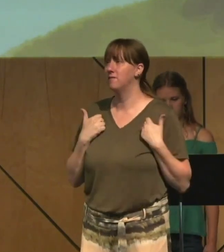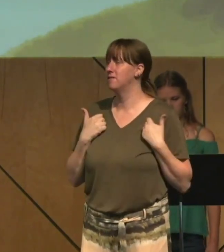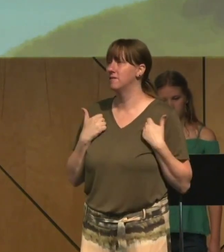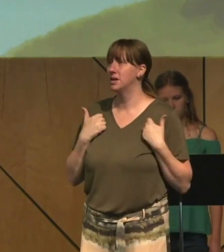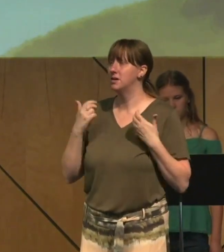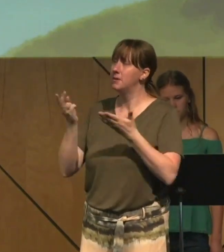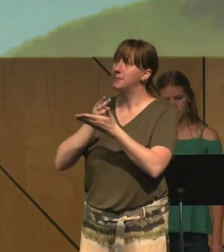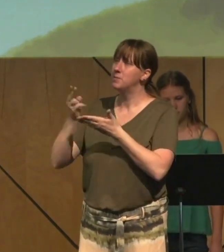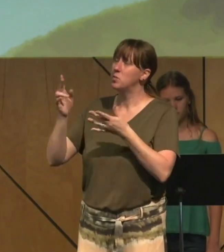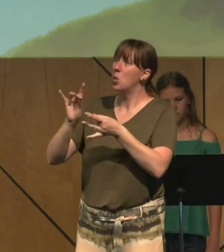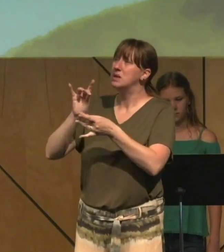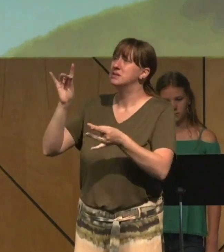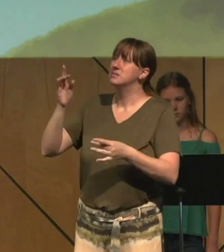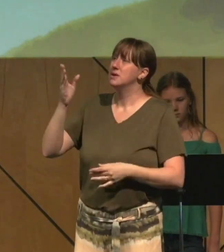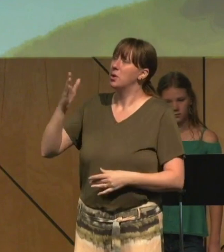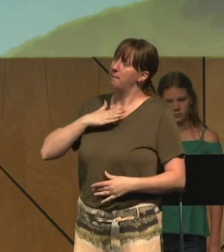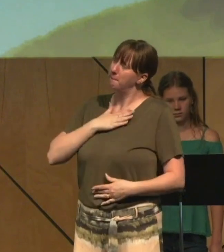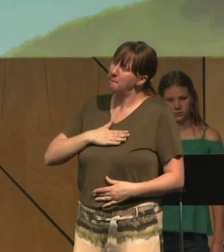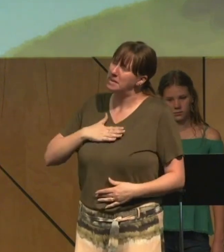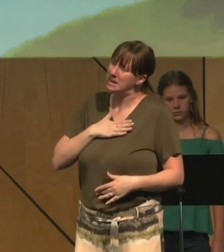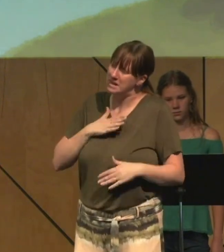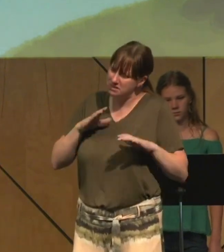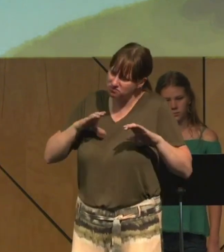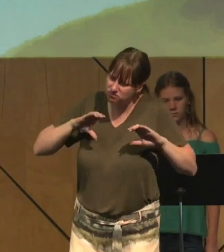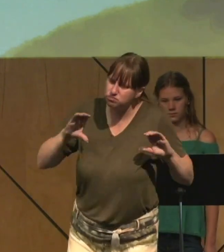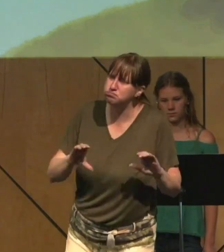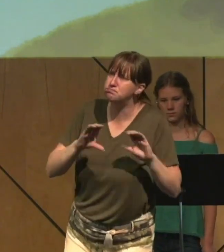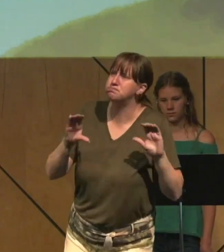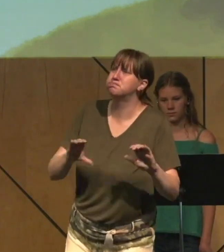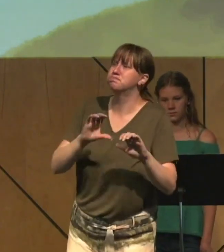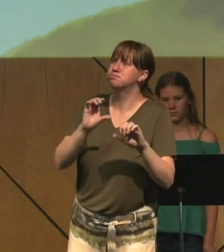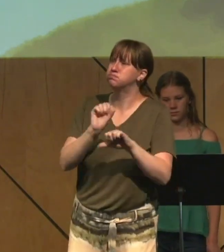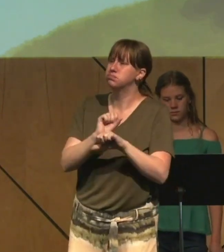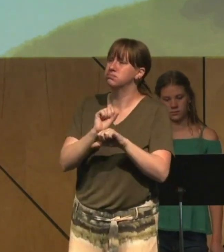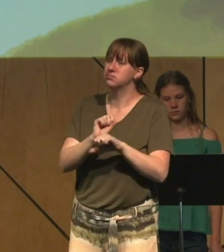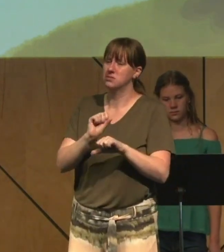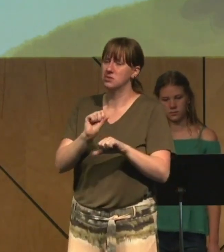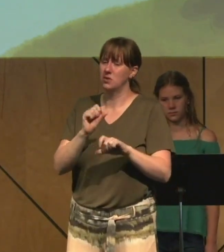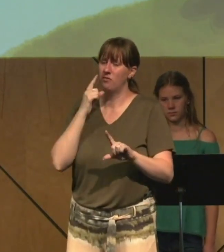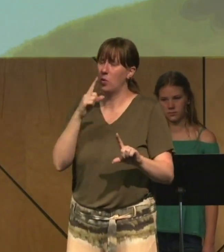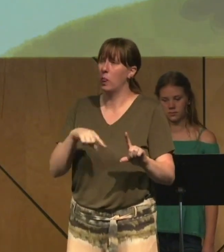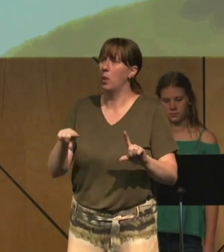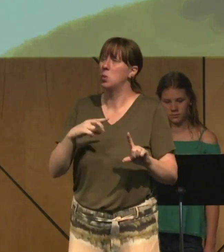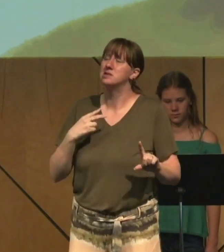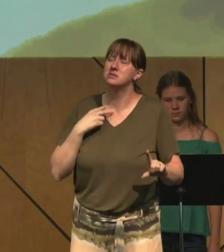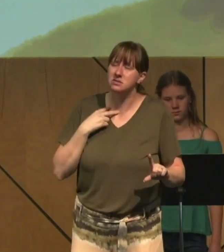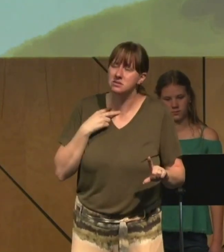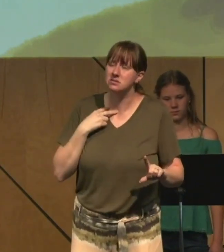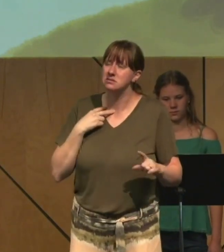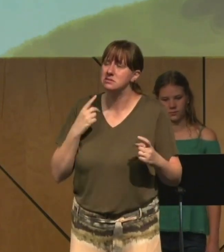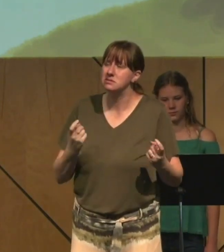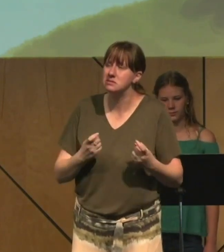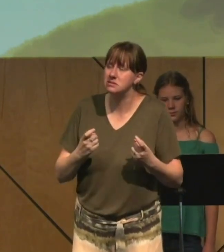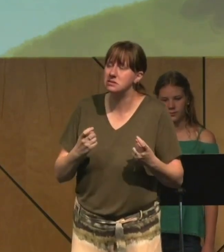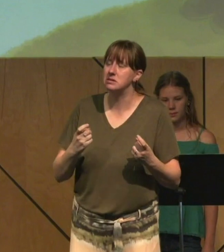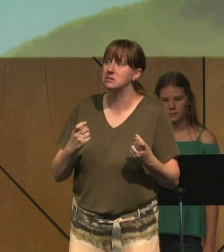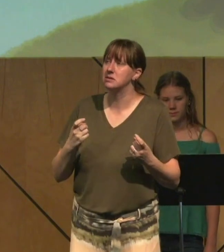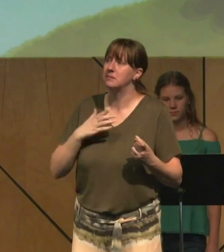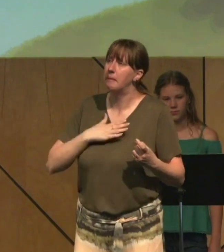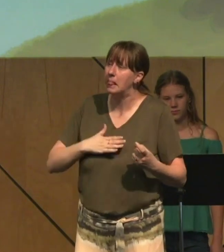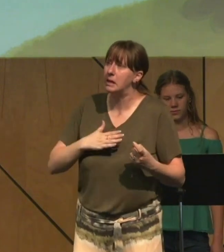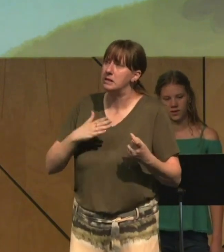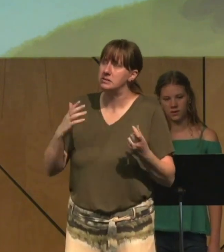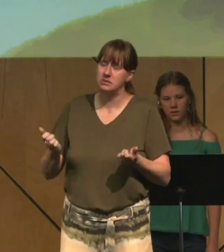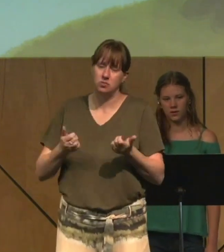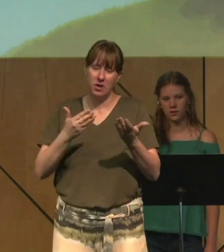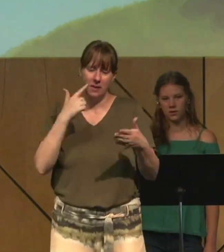Spirit, would you do miraculous work for those trapped in sin and give them faith to see there is a new way to live. There's a different way